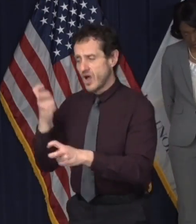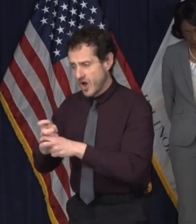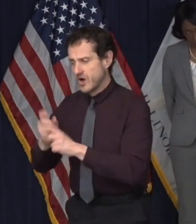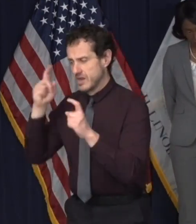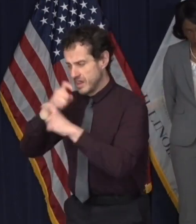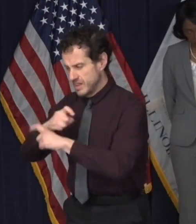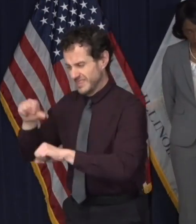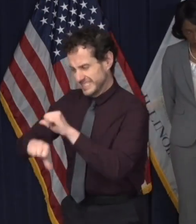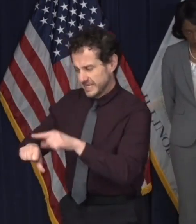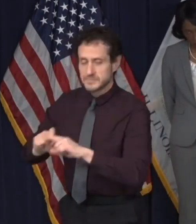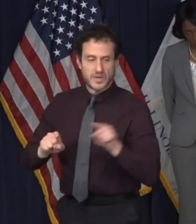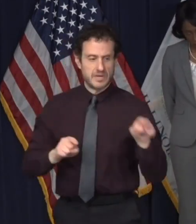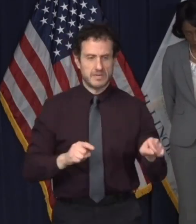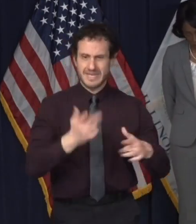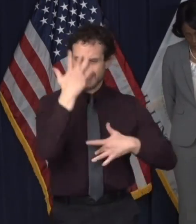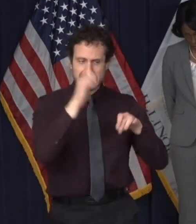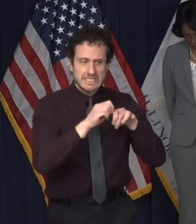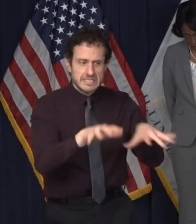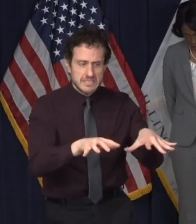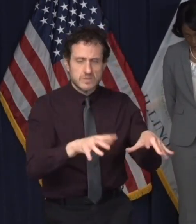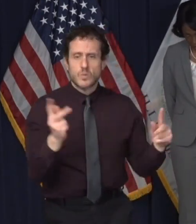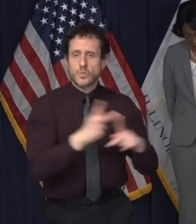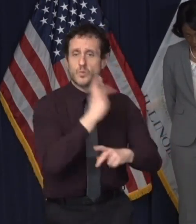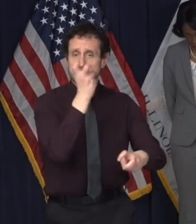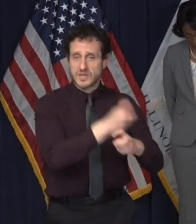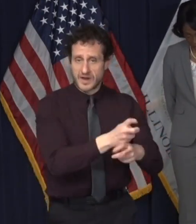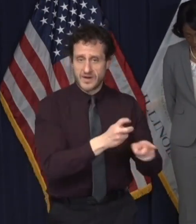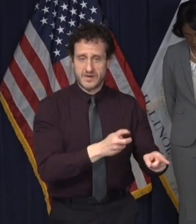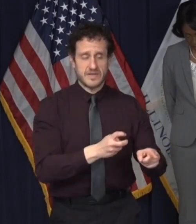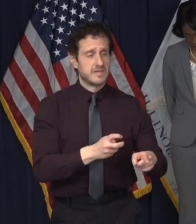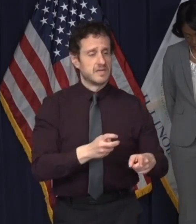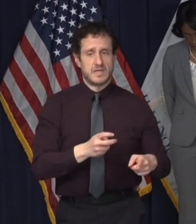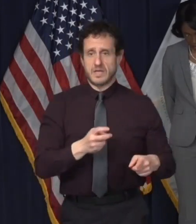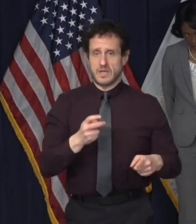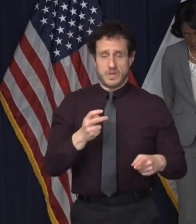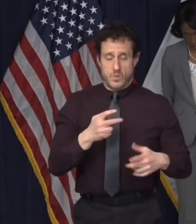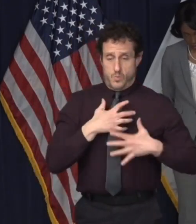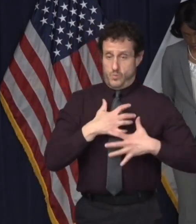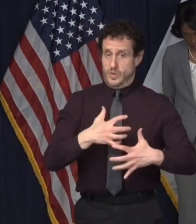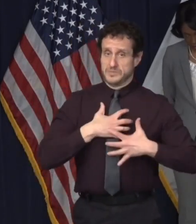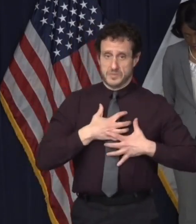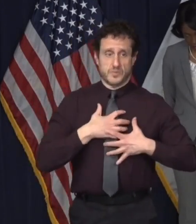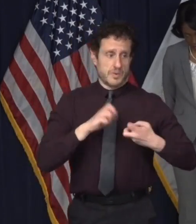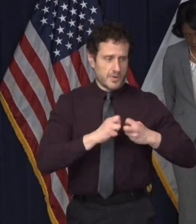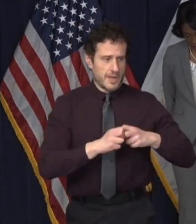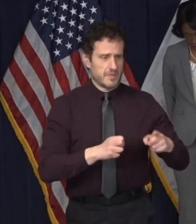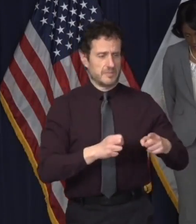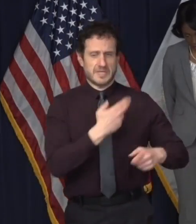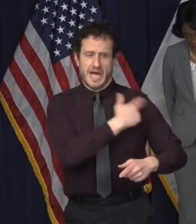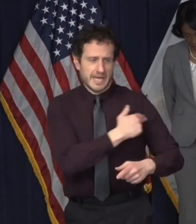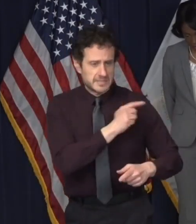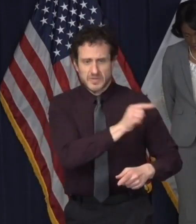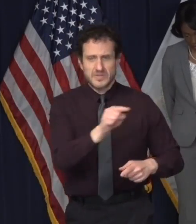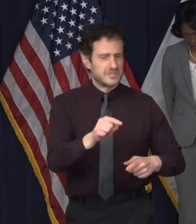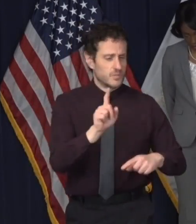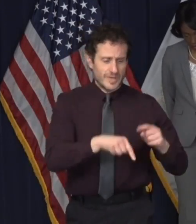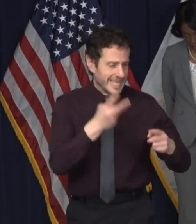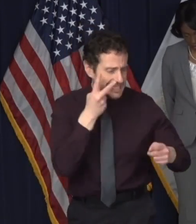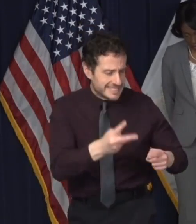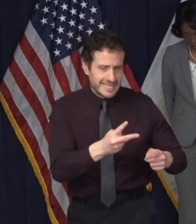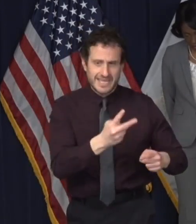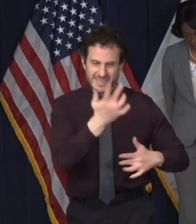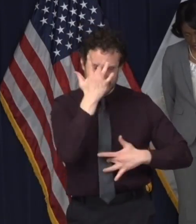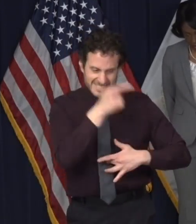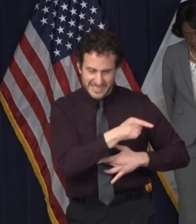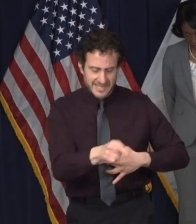Once the epidemic is sufficiently far along that respiratory cases appear in hospitals, its origins are untraceable. In the